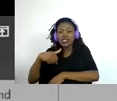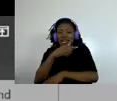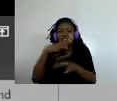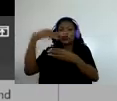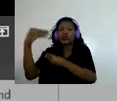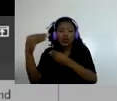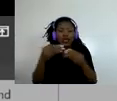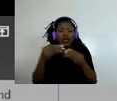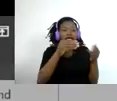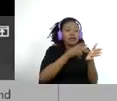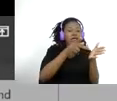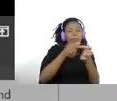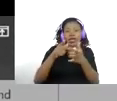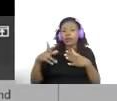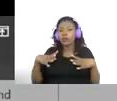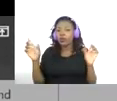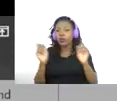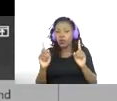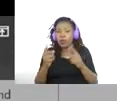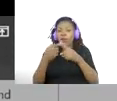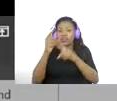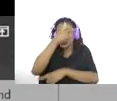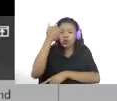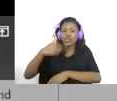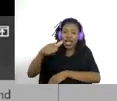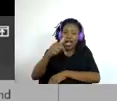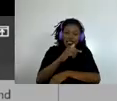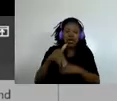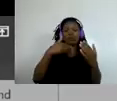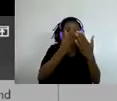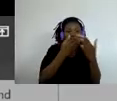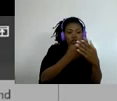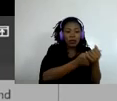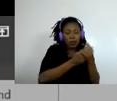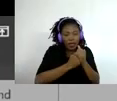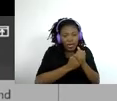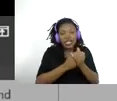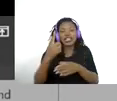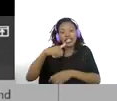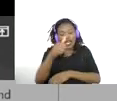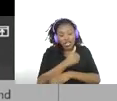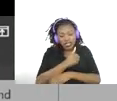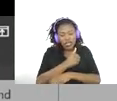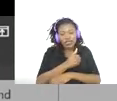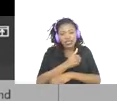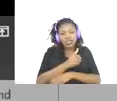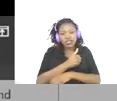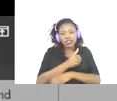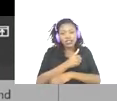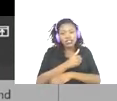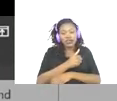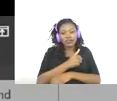dollars because we had proven to our partners that we continuously gave them gave them